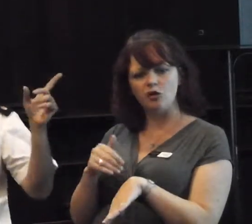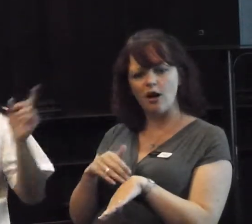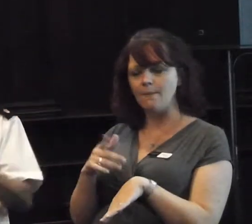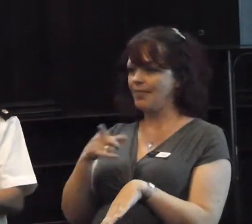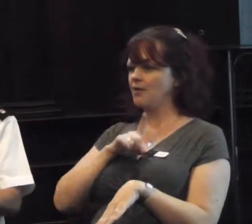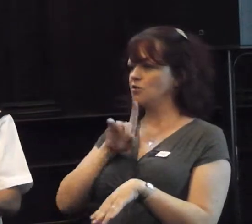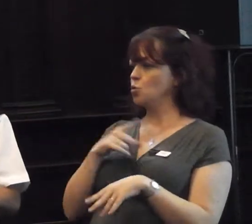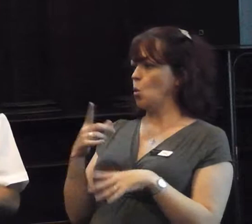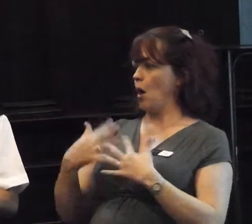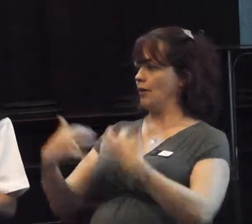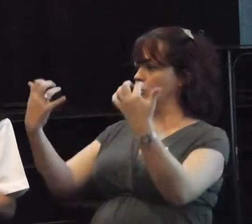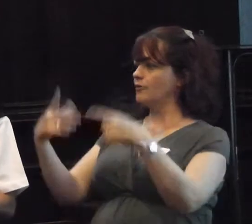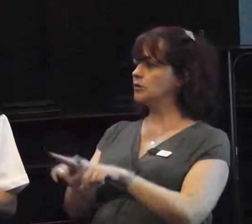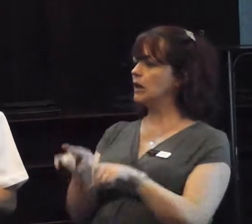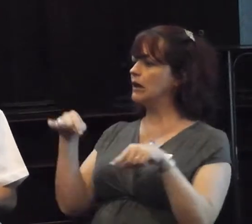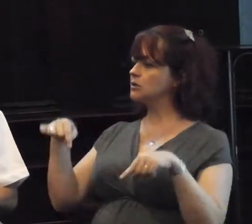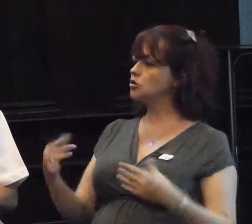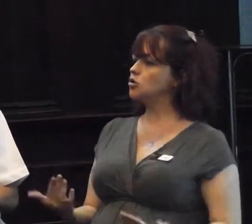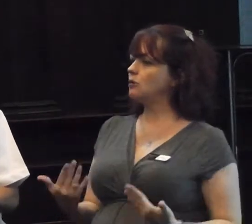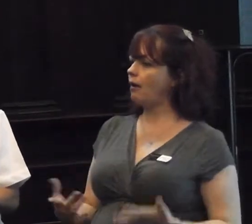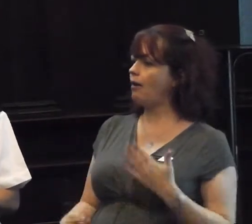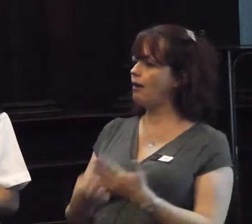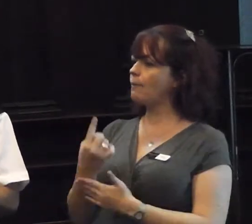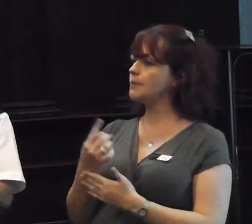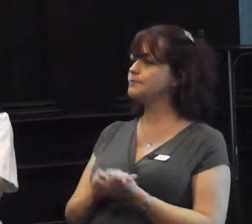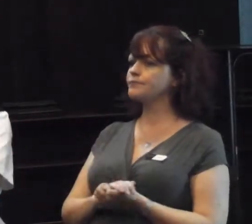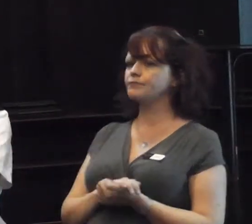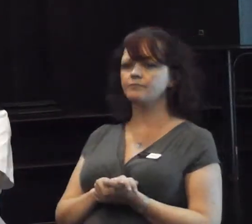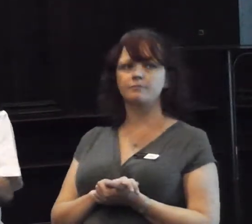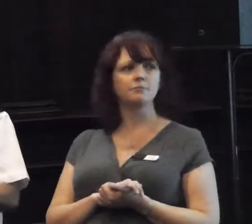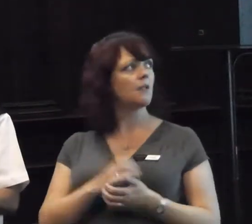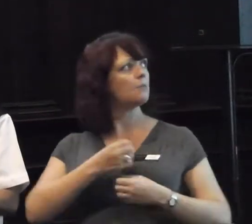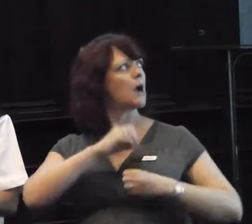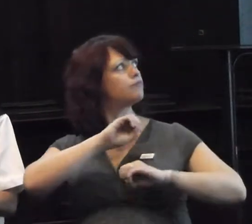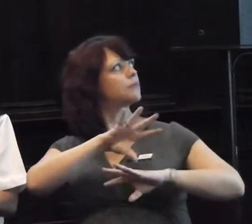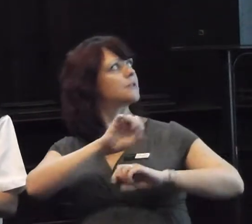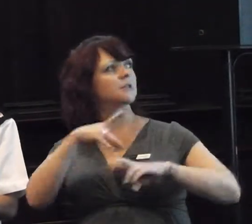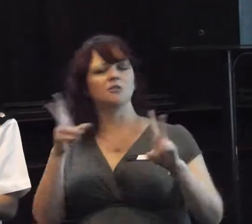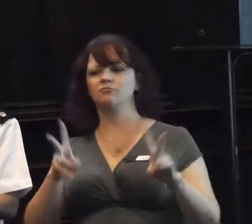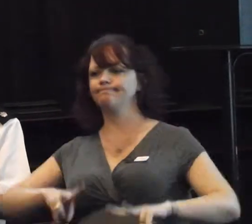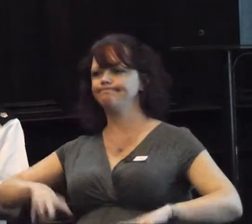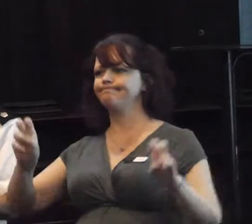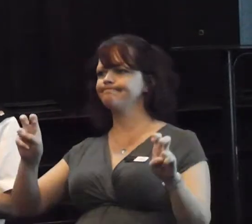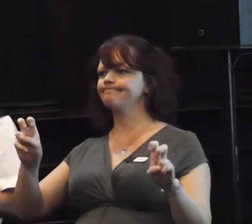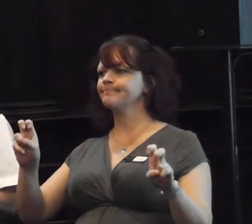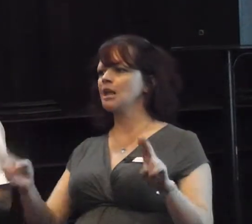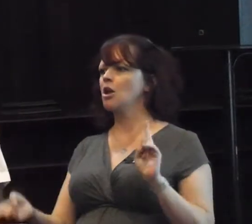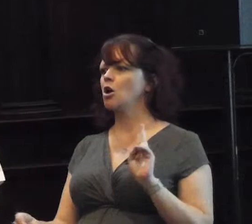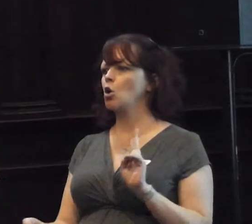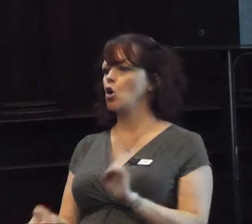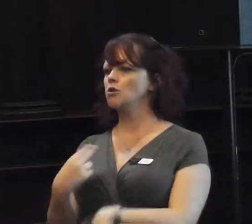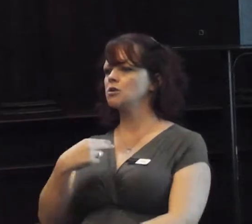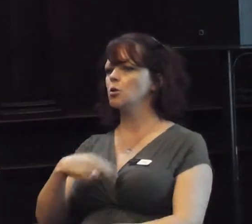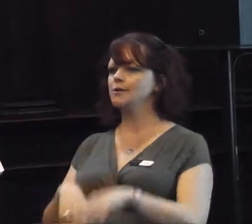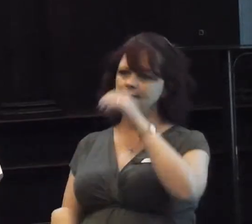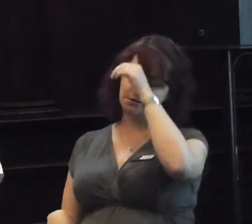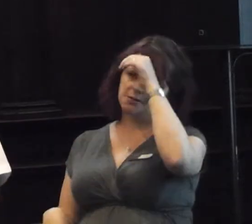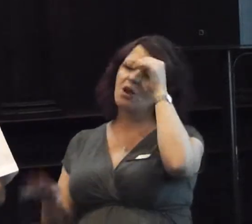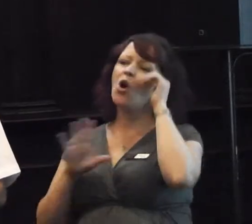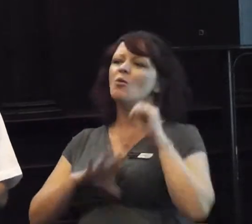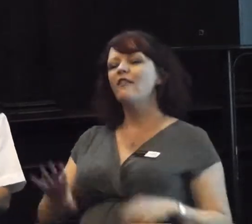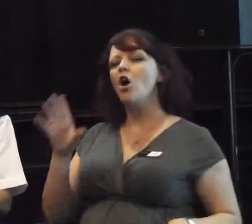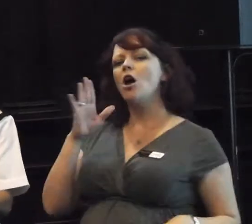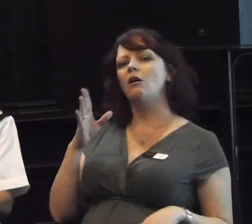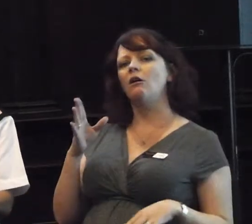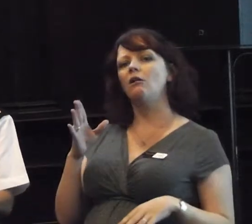My presentation is entitled Consequences. And we've heard a lot about consequences of being imprisoned, being